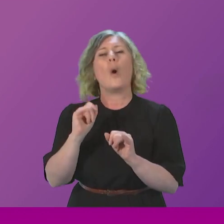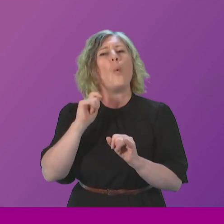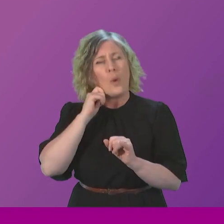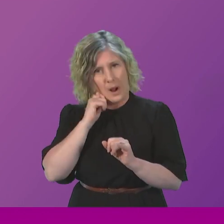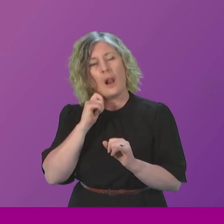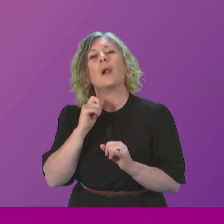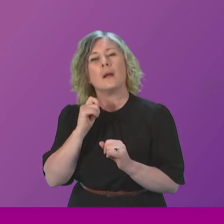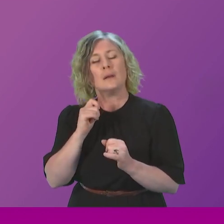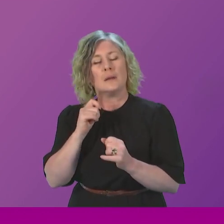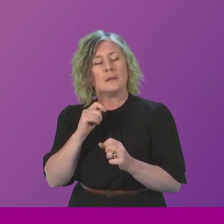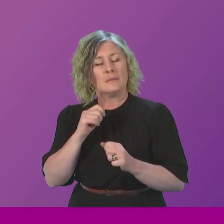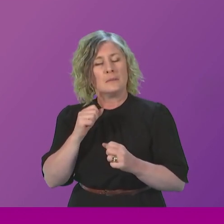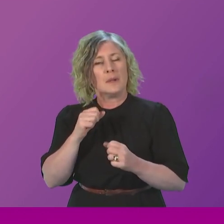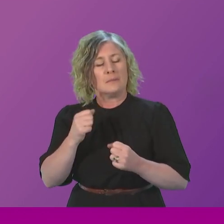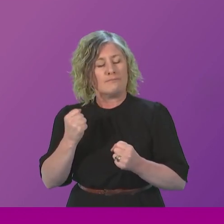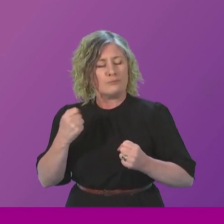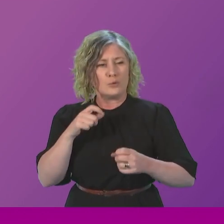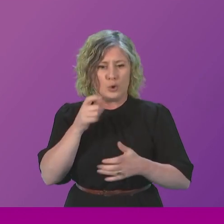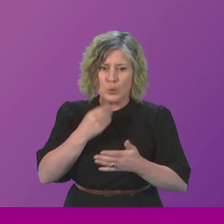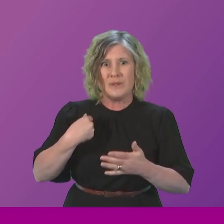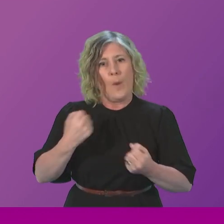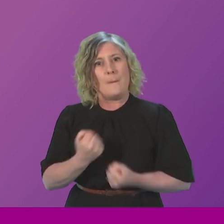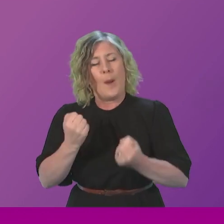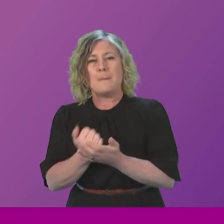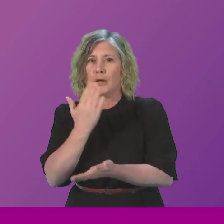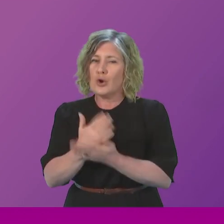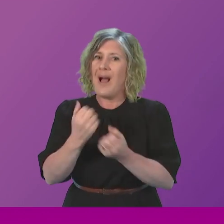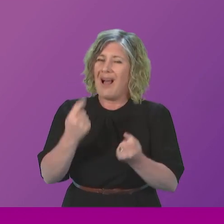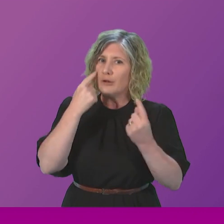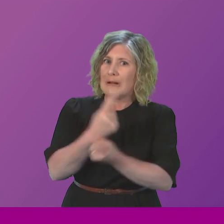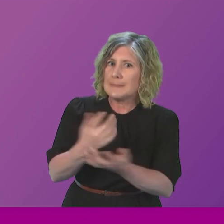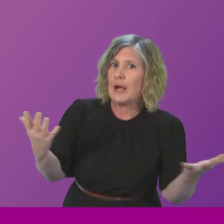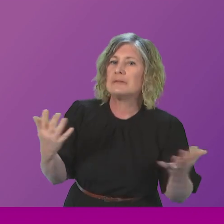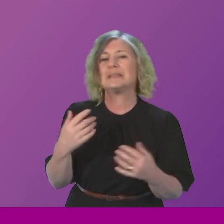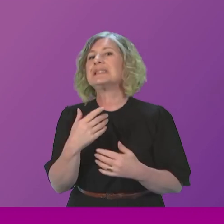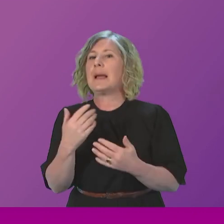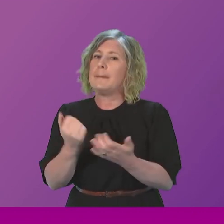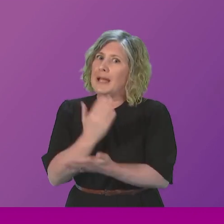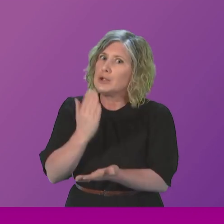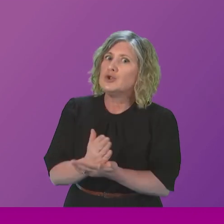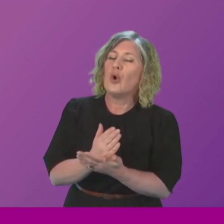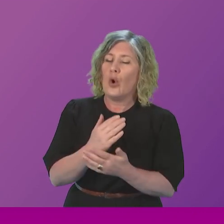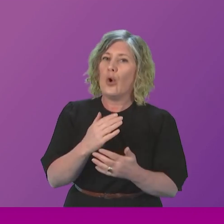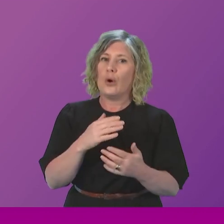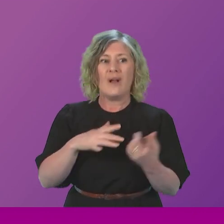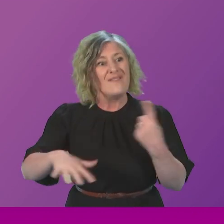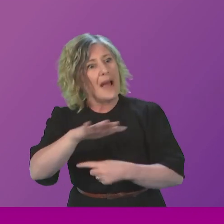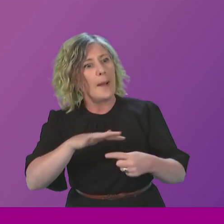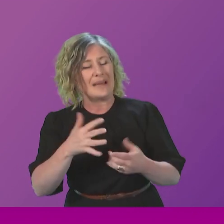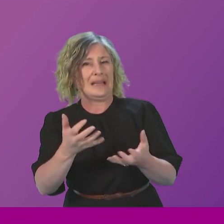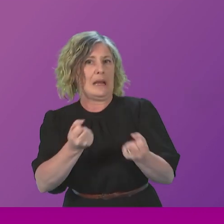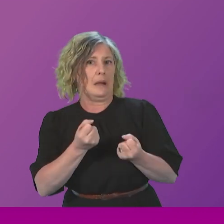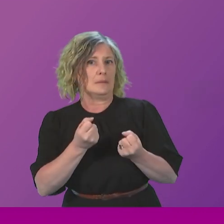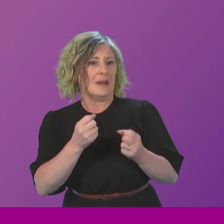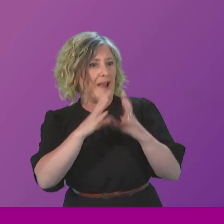everything in our power to make sure there's absolute transparency, that families get the answers that they want. And I am more than happy as First Minister